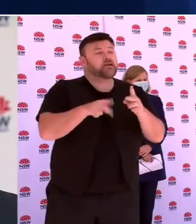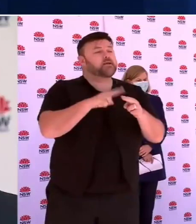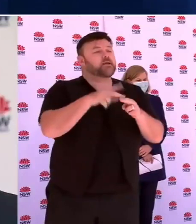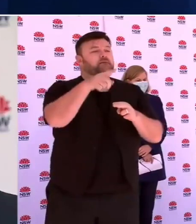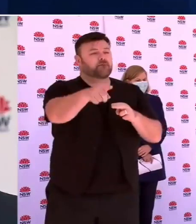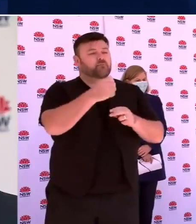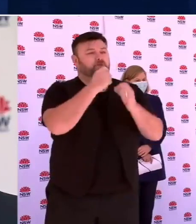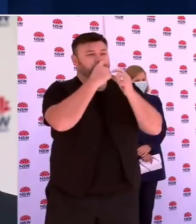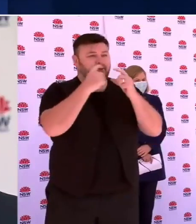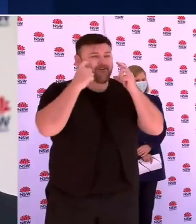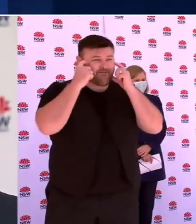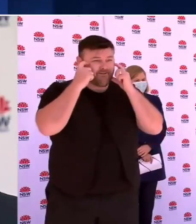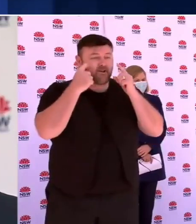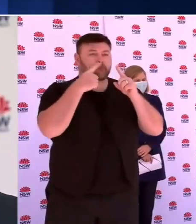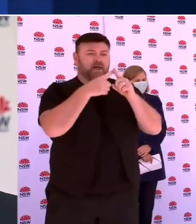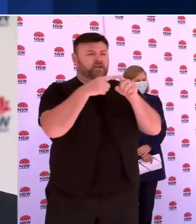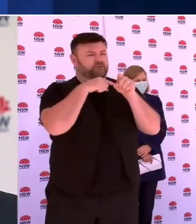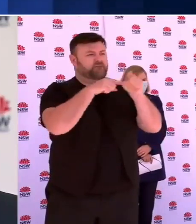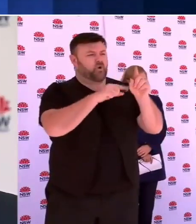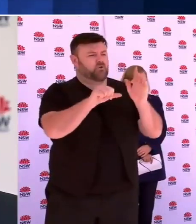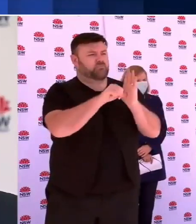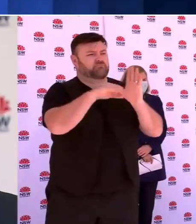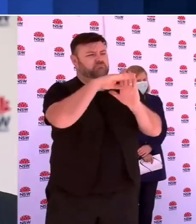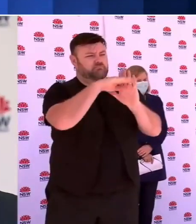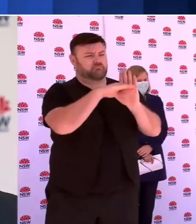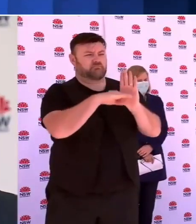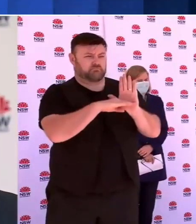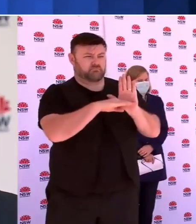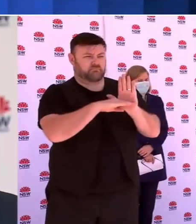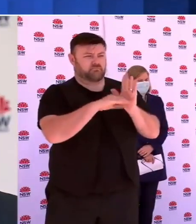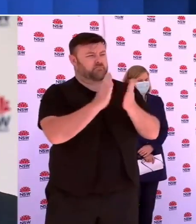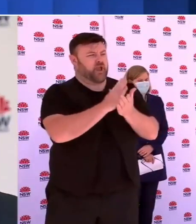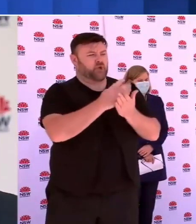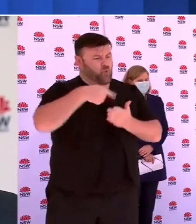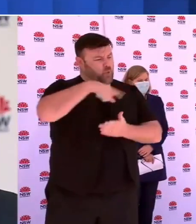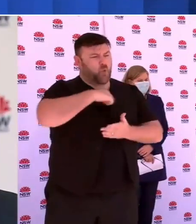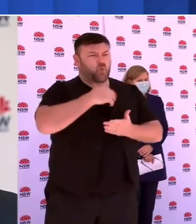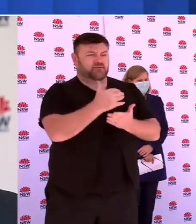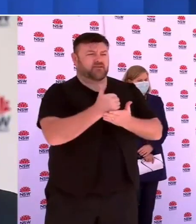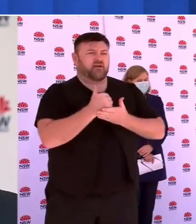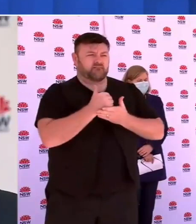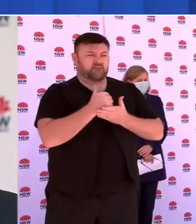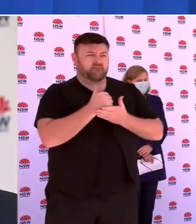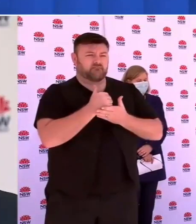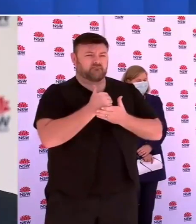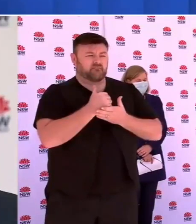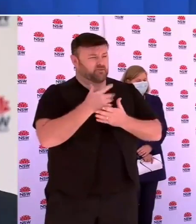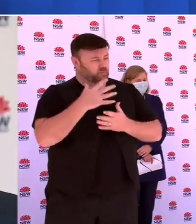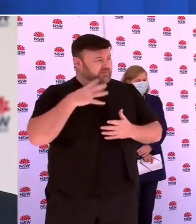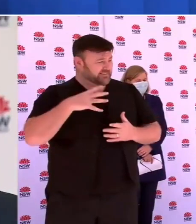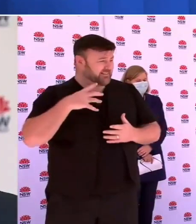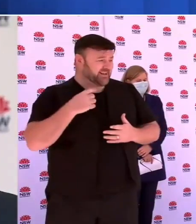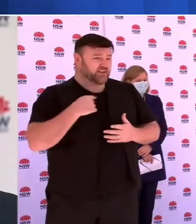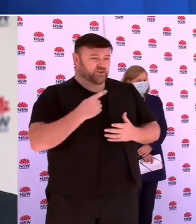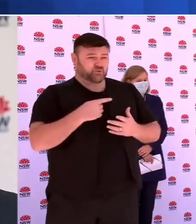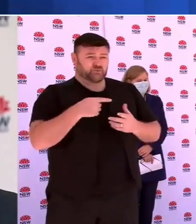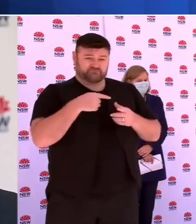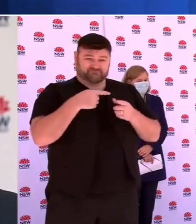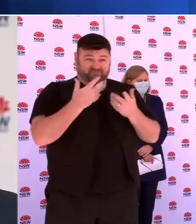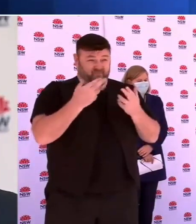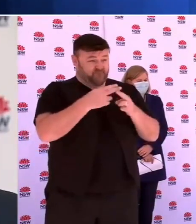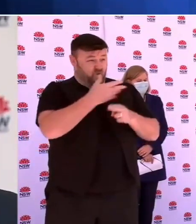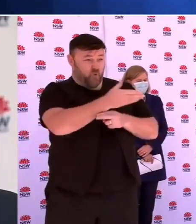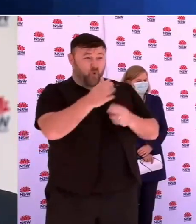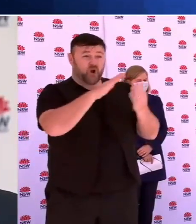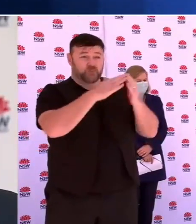masks and follow all the other instructions that we understand will keep us safe. We owe this to ourselves. We owe this